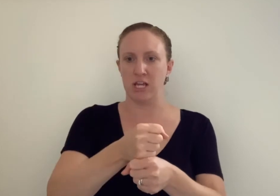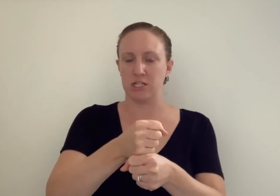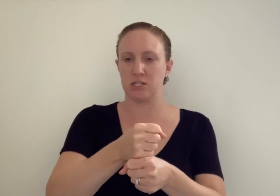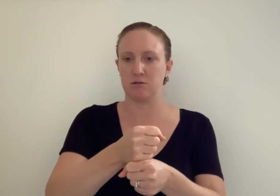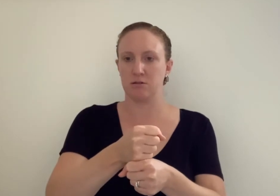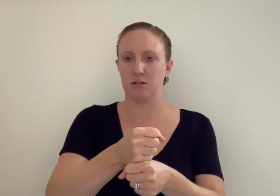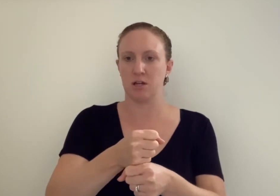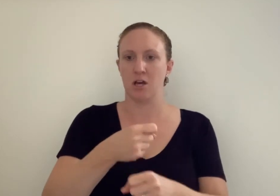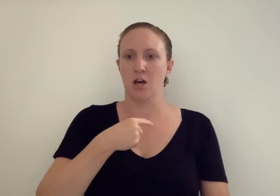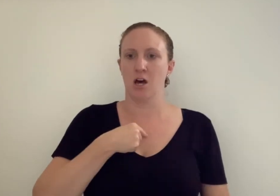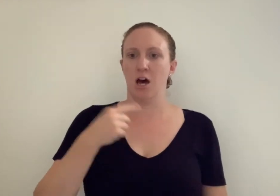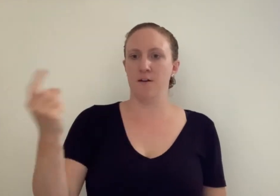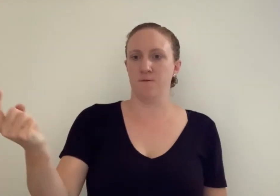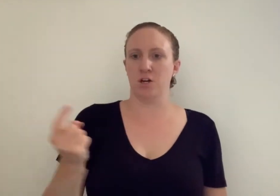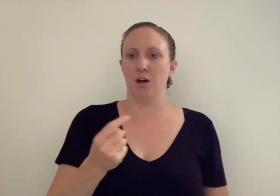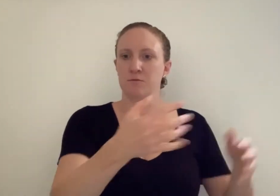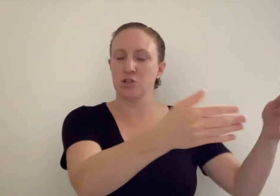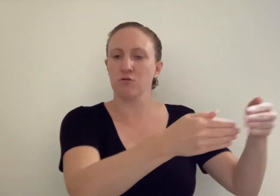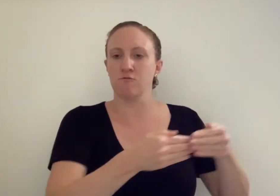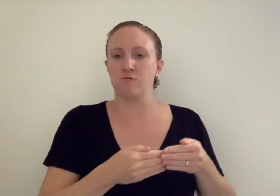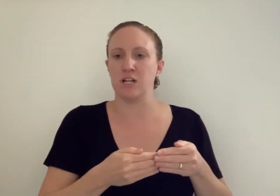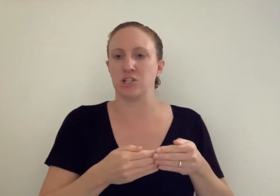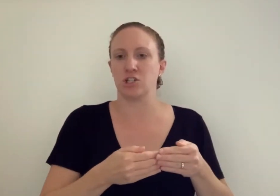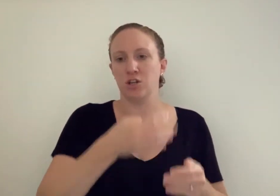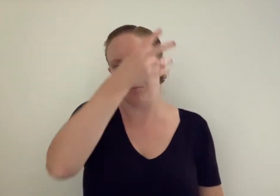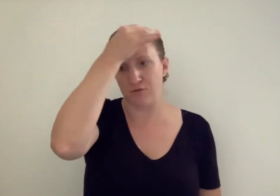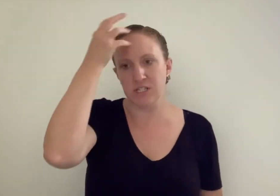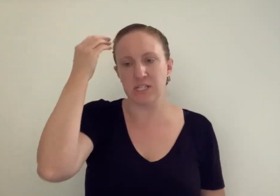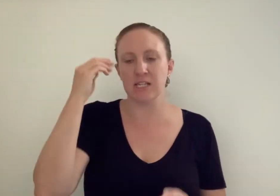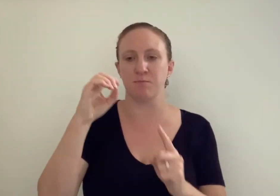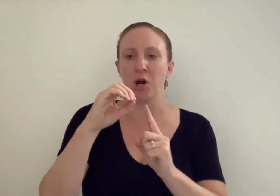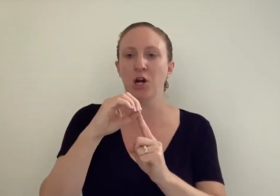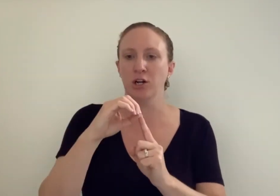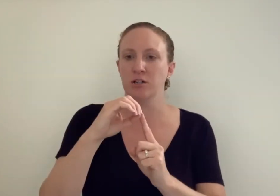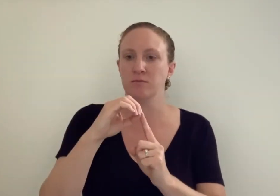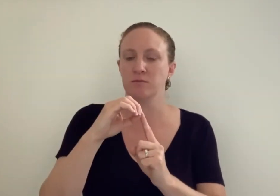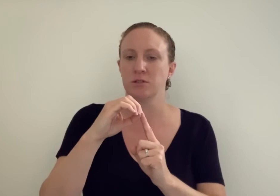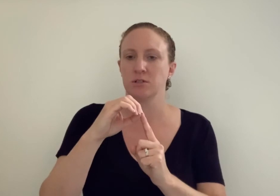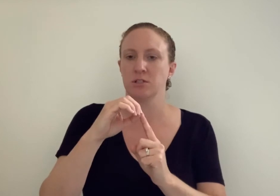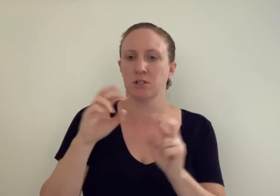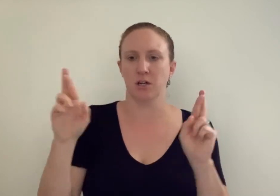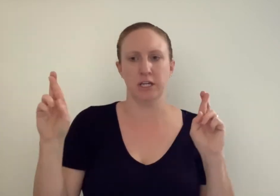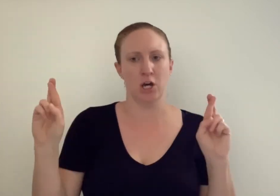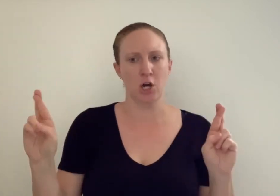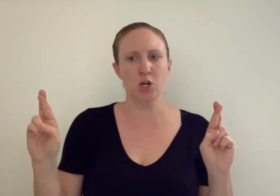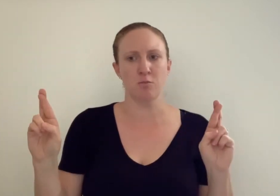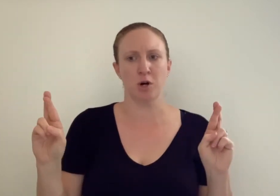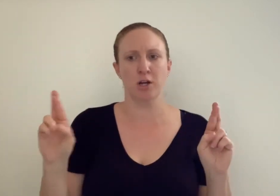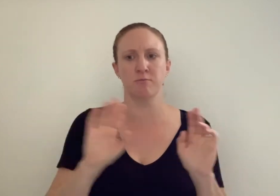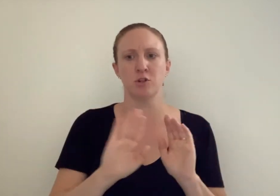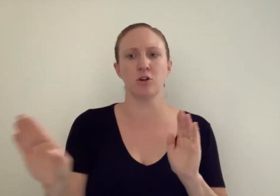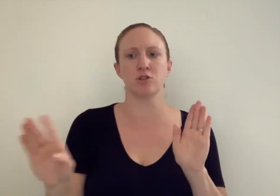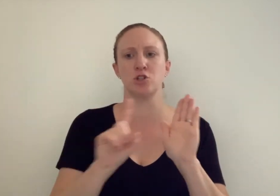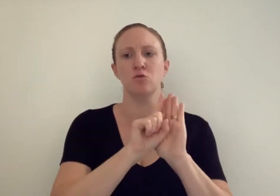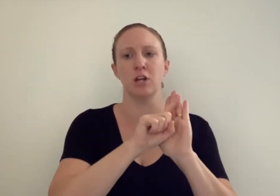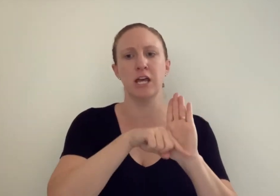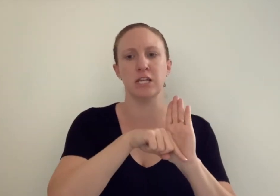I've come to rescue Princess Pearl. I hope I'm not too late.